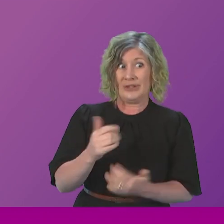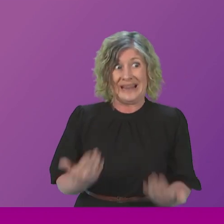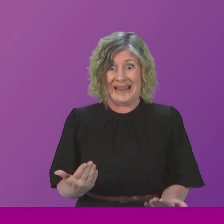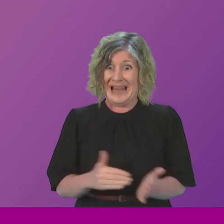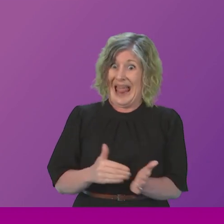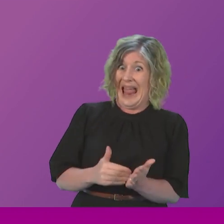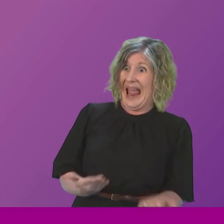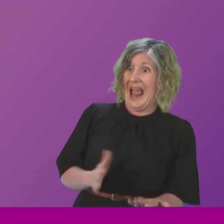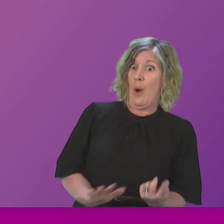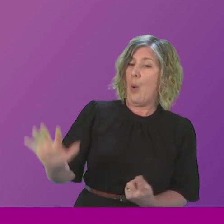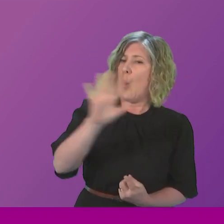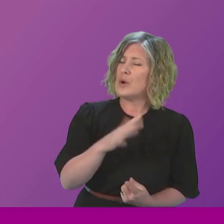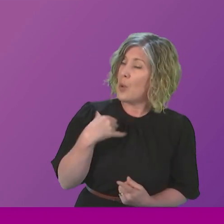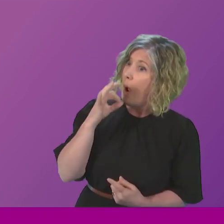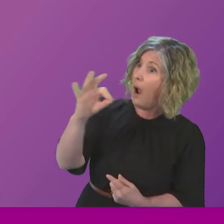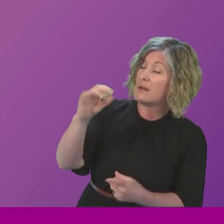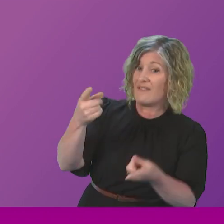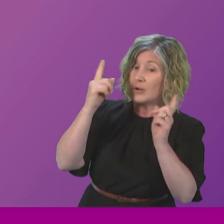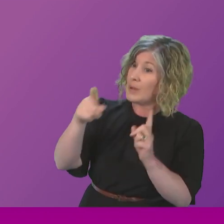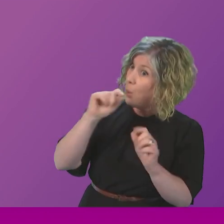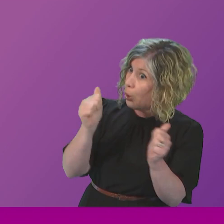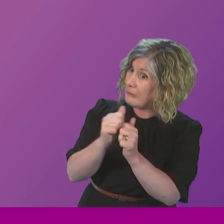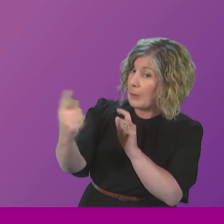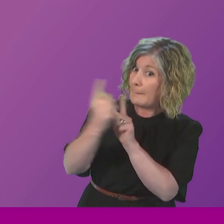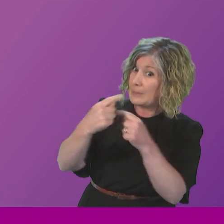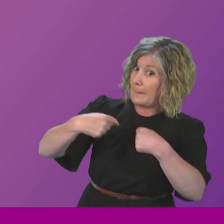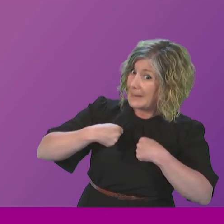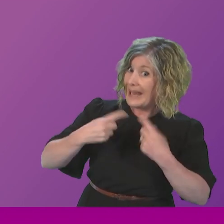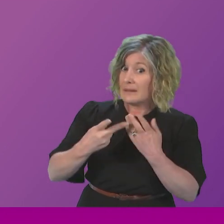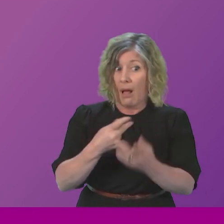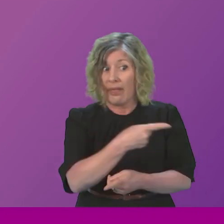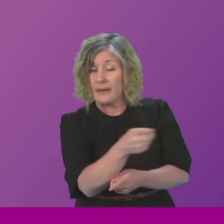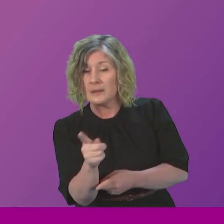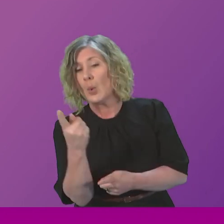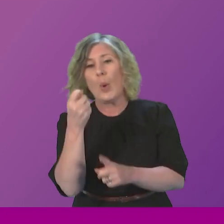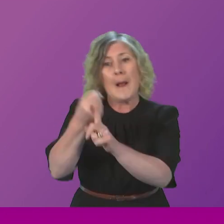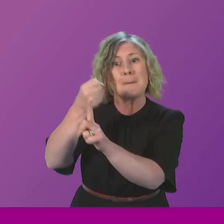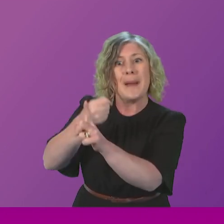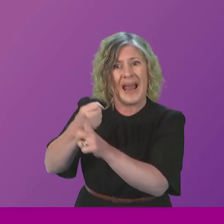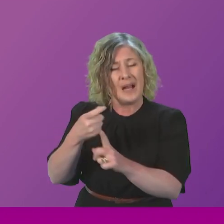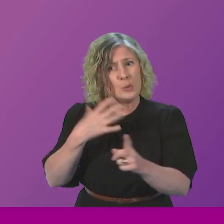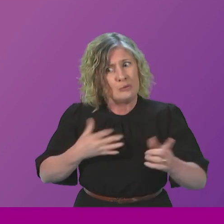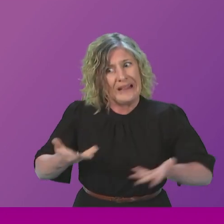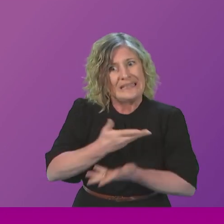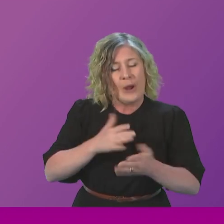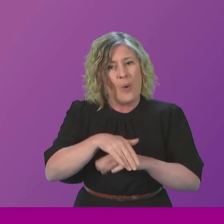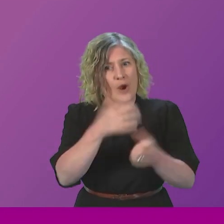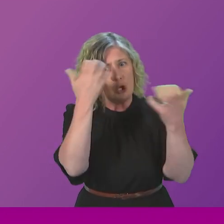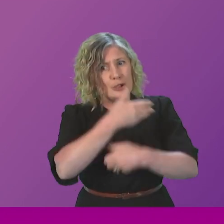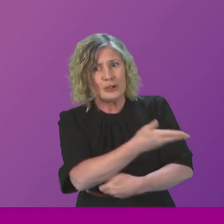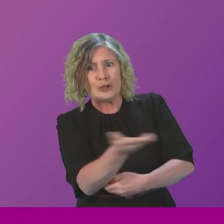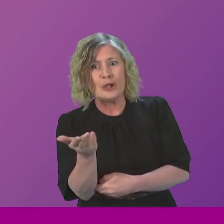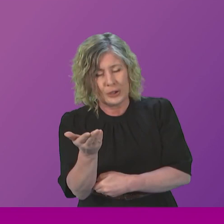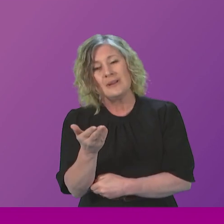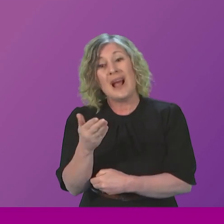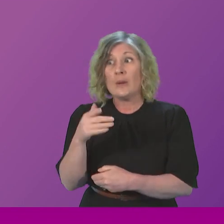First Minister if you will firstly agree to meet with me personally and campaigners to discuss their concerns and also whether or not the Scottish Government